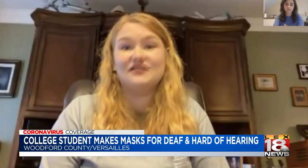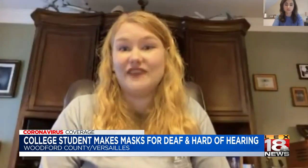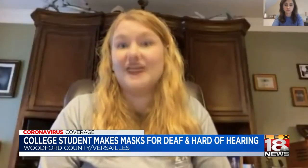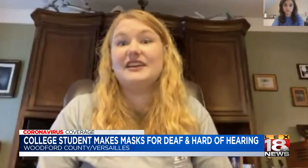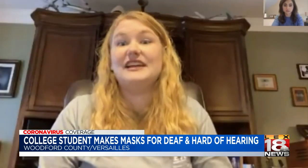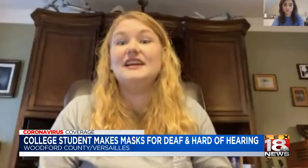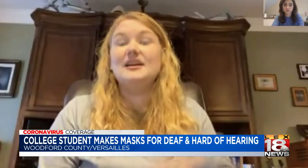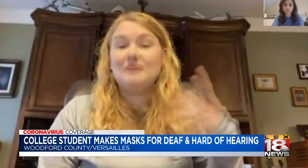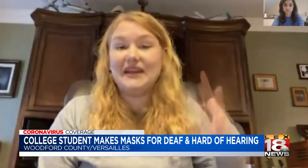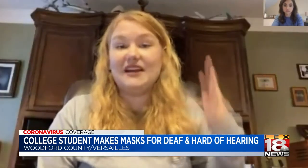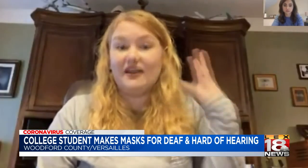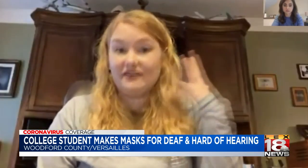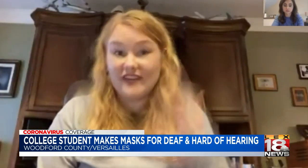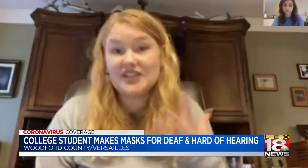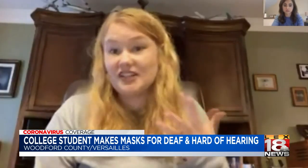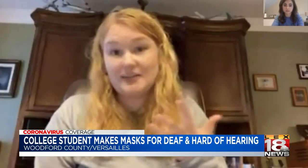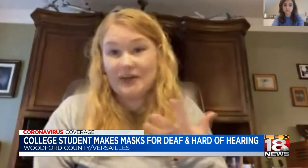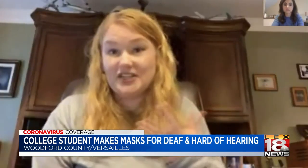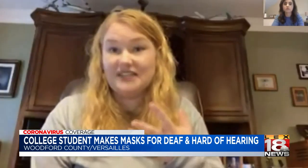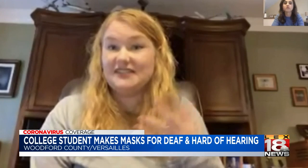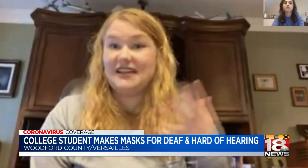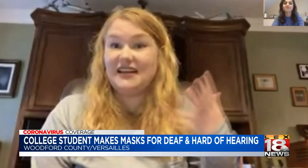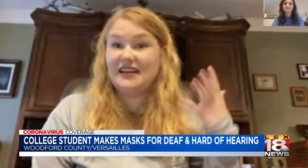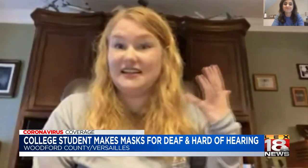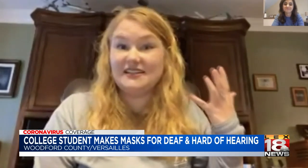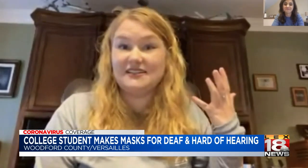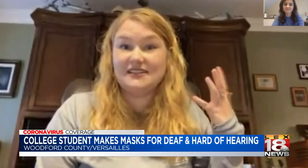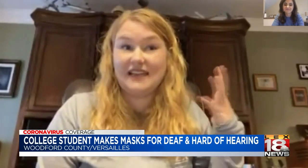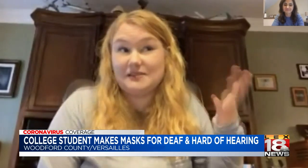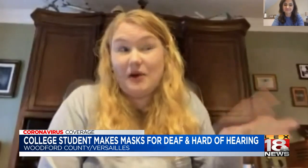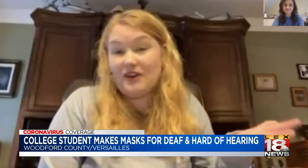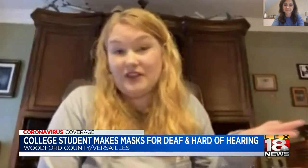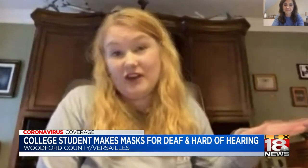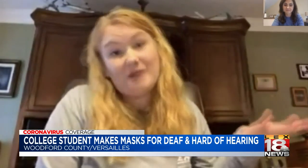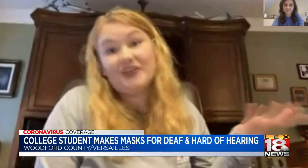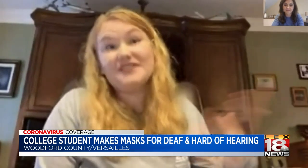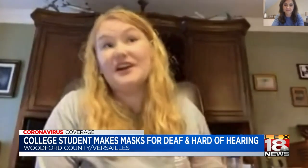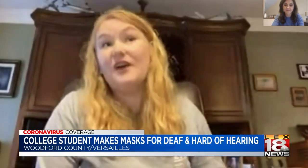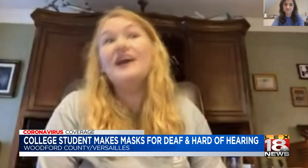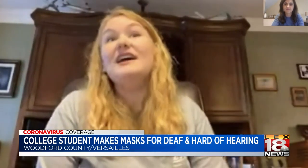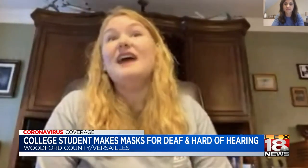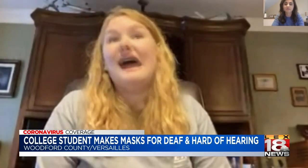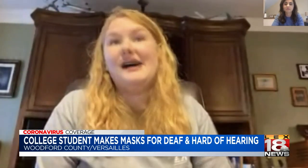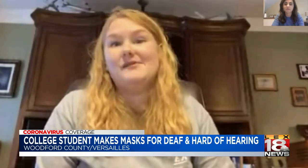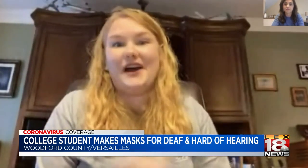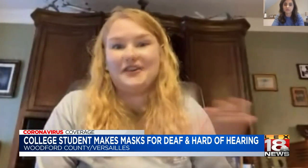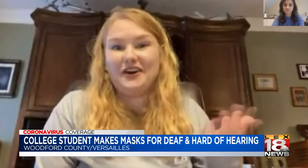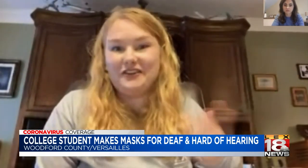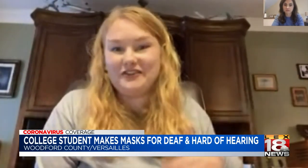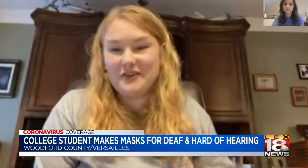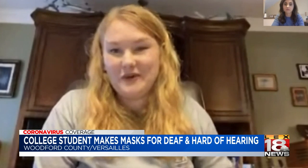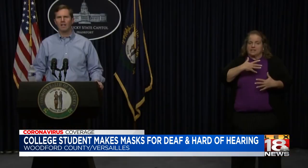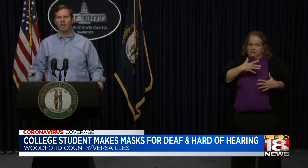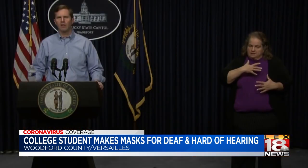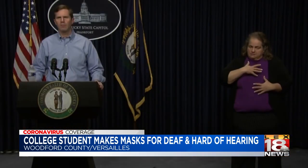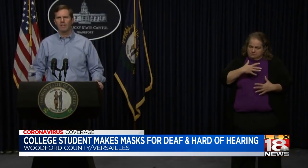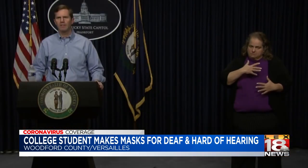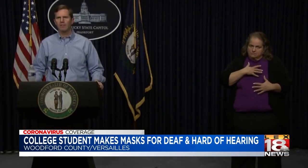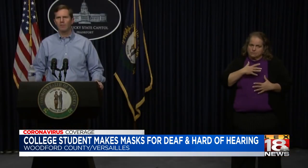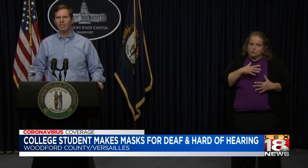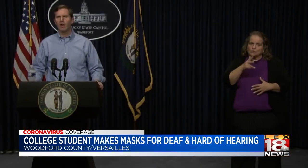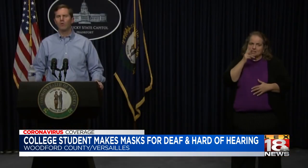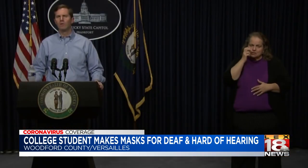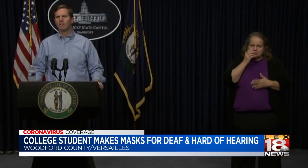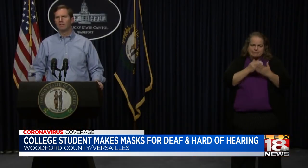ASL is very big on facial expressions and it is that's part of the grammar. So I don't know if you have seen